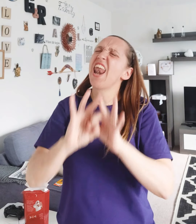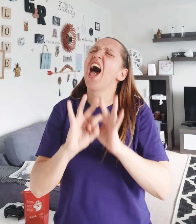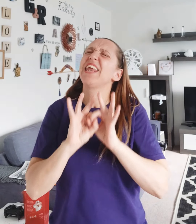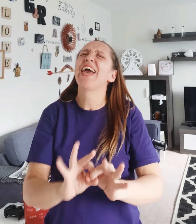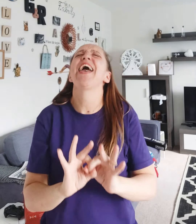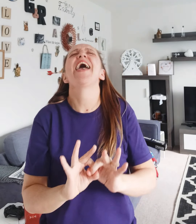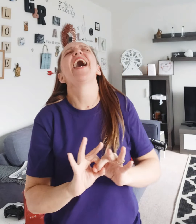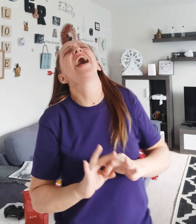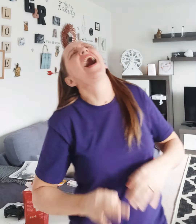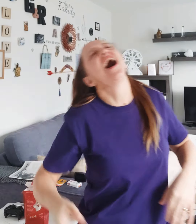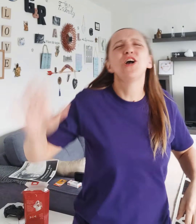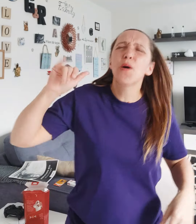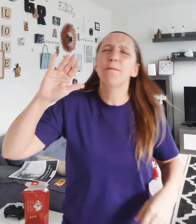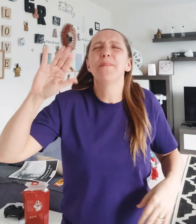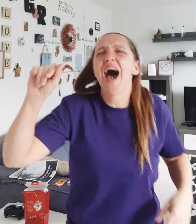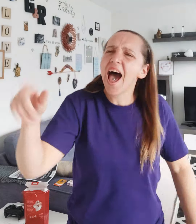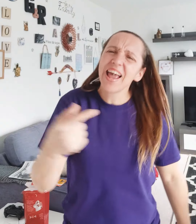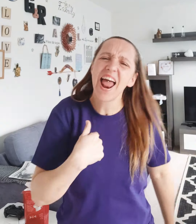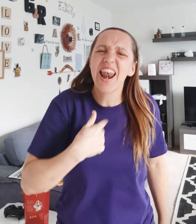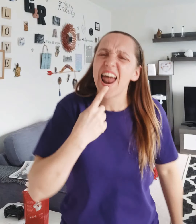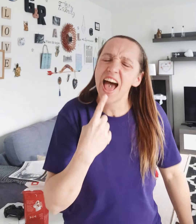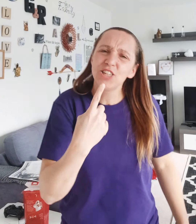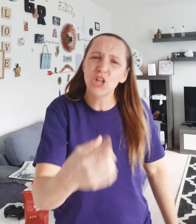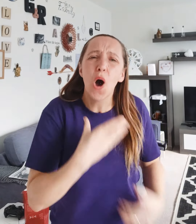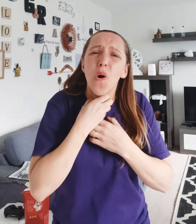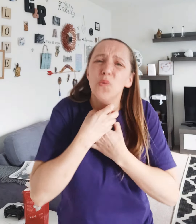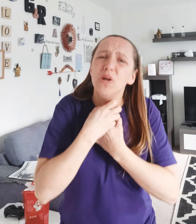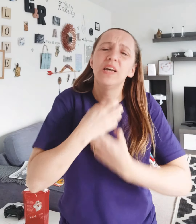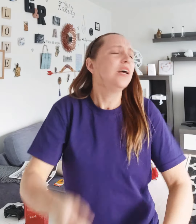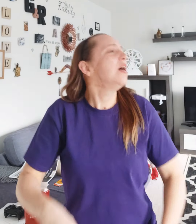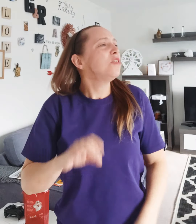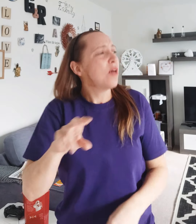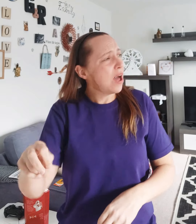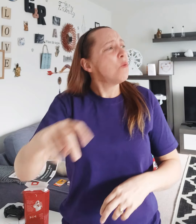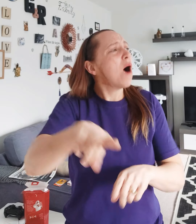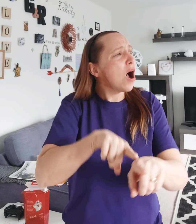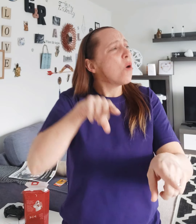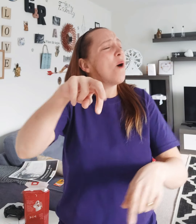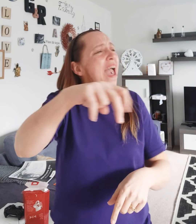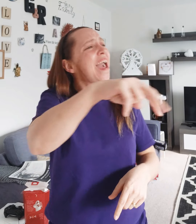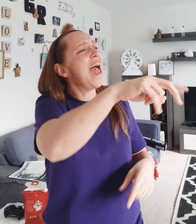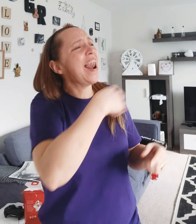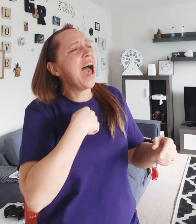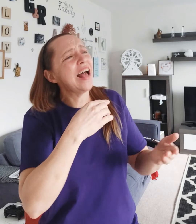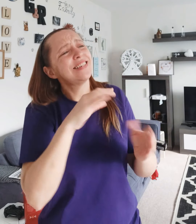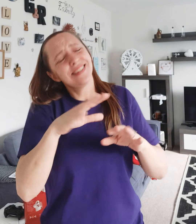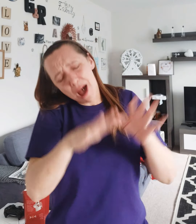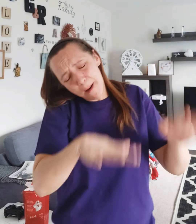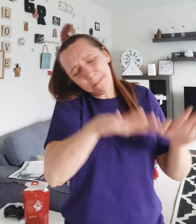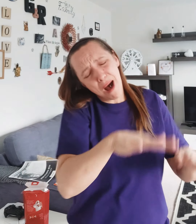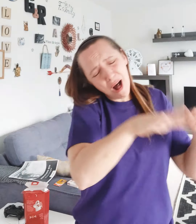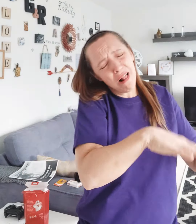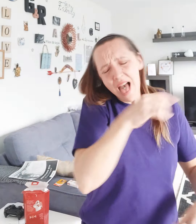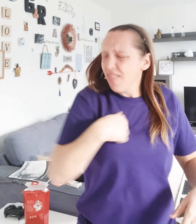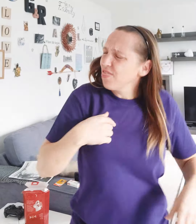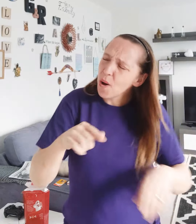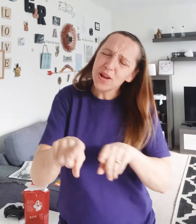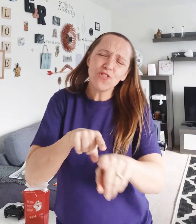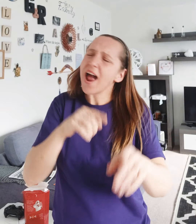my fear, I'm not lying I'm not I'm to walk away I'm not stopping, I'm trying